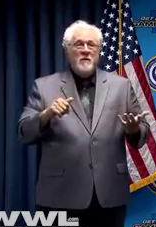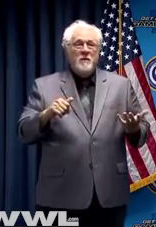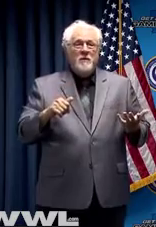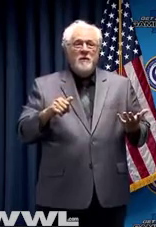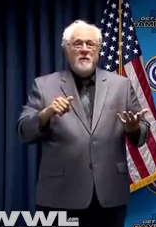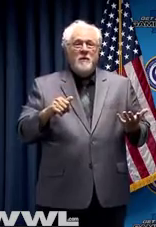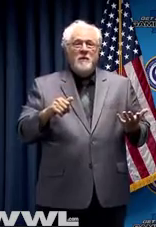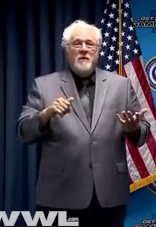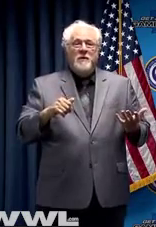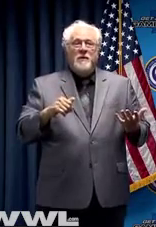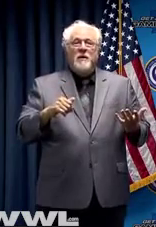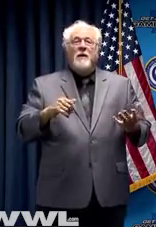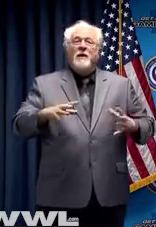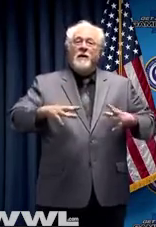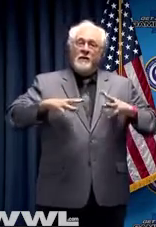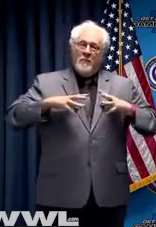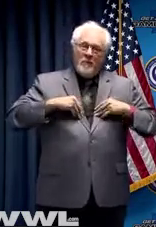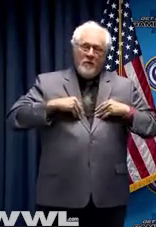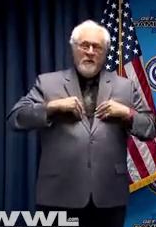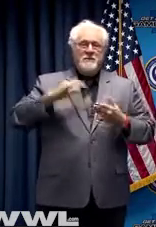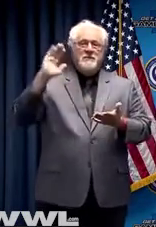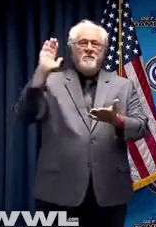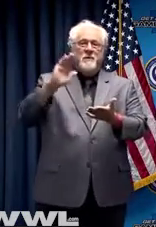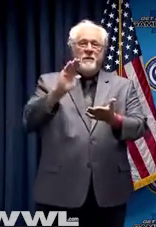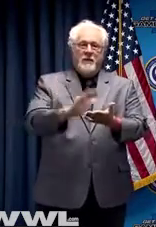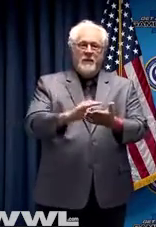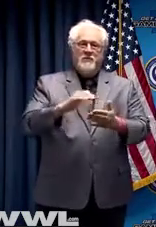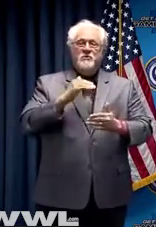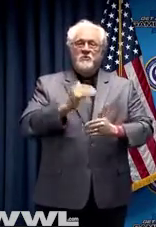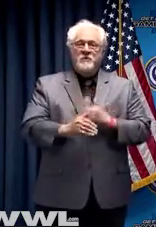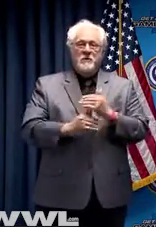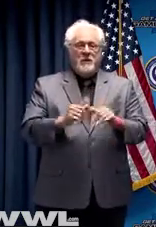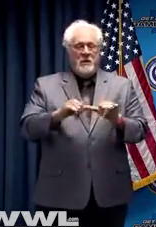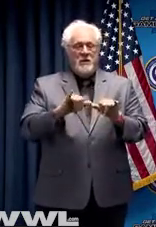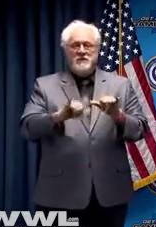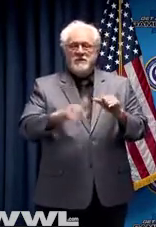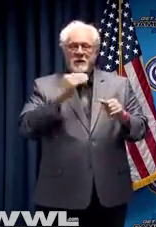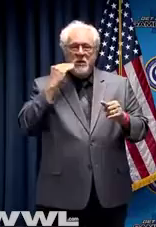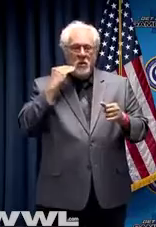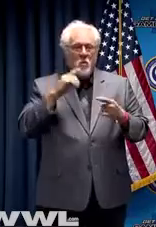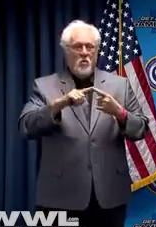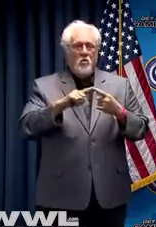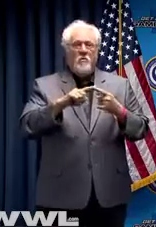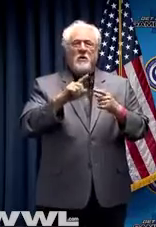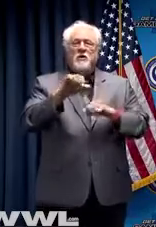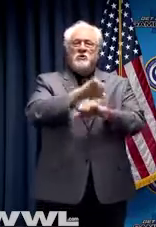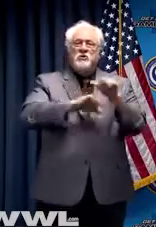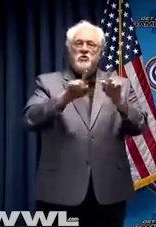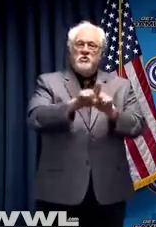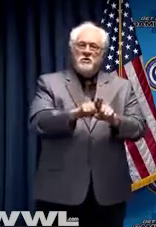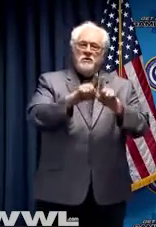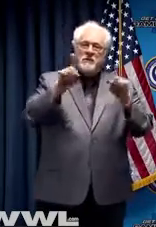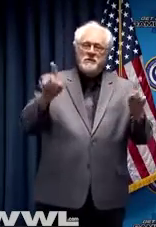embrace these mitigation measures, the stay-at-home order, the social distancing.